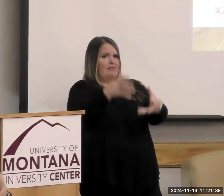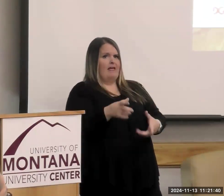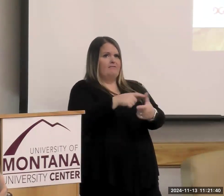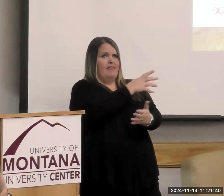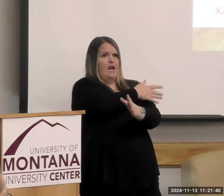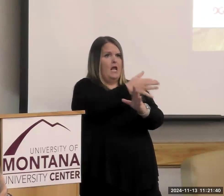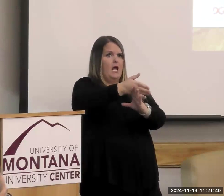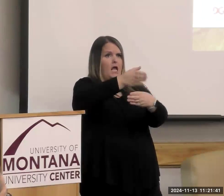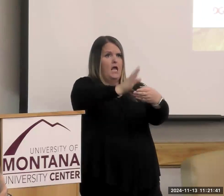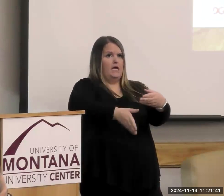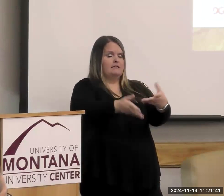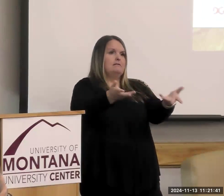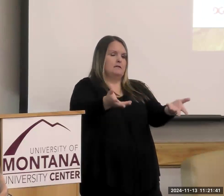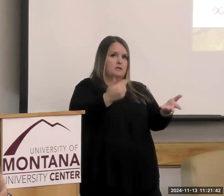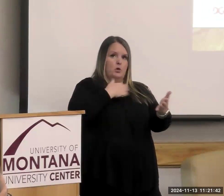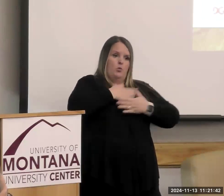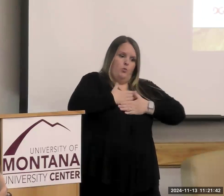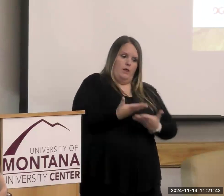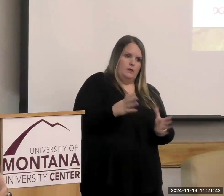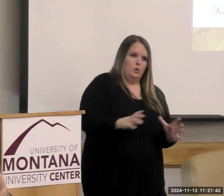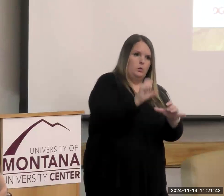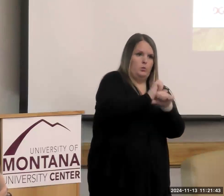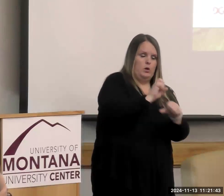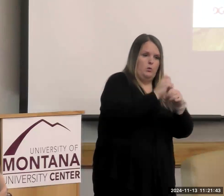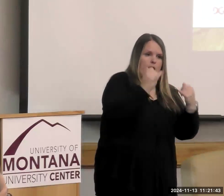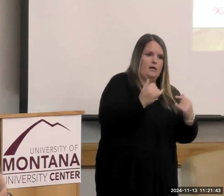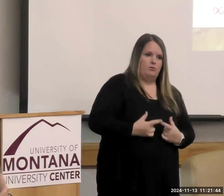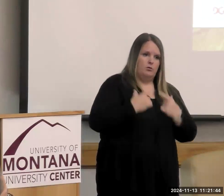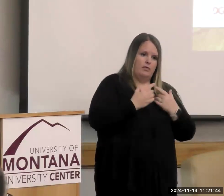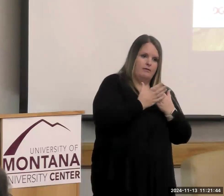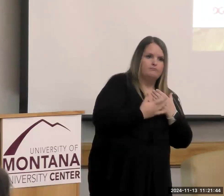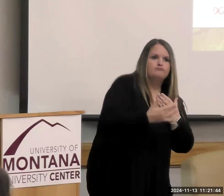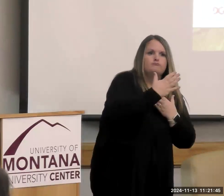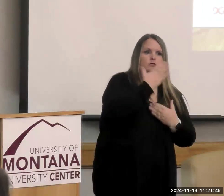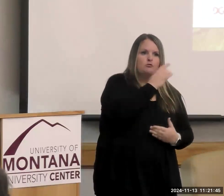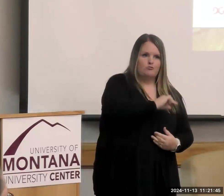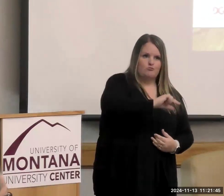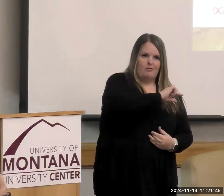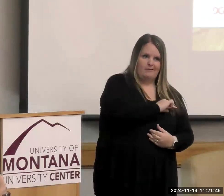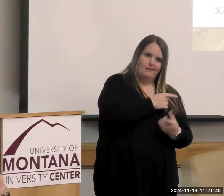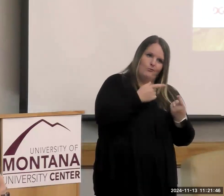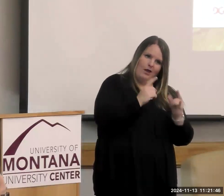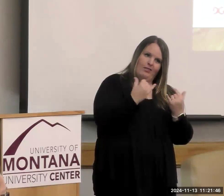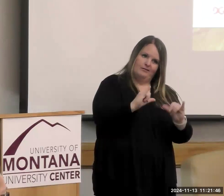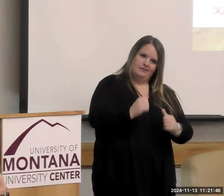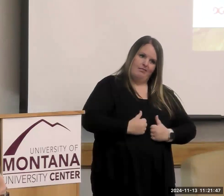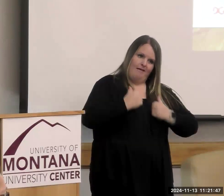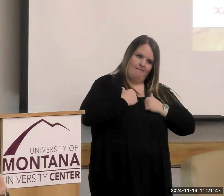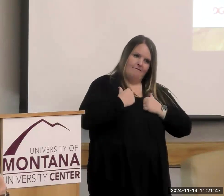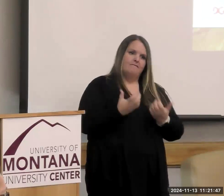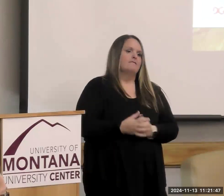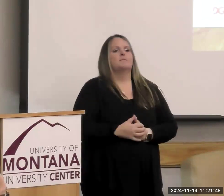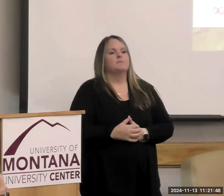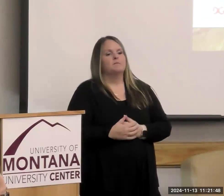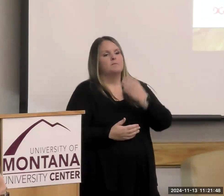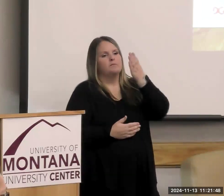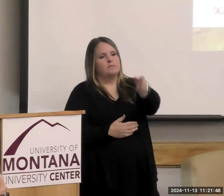they're willing to put that effort forth to live the best life they can while they've got that time. Thanks,